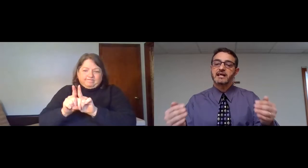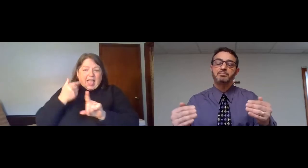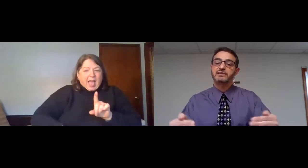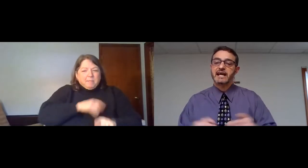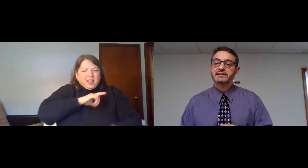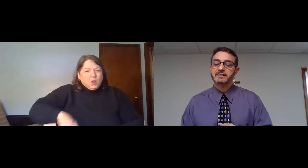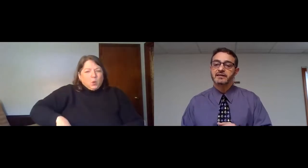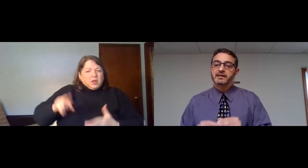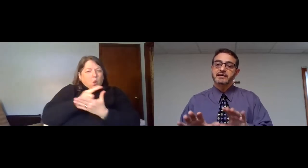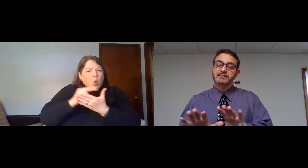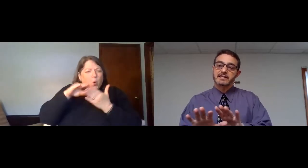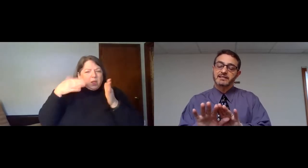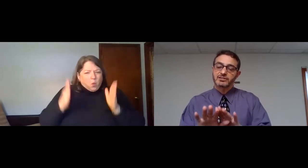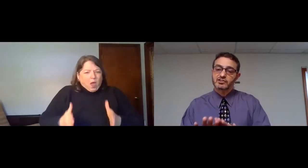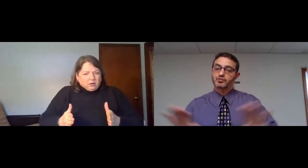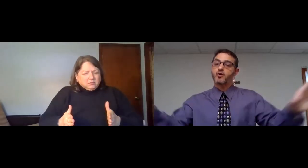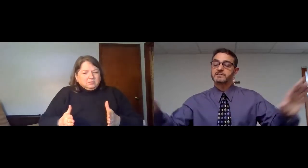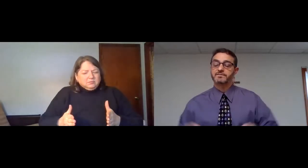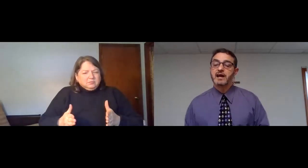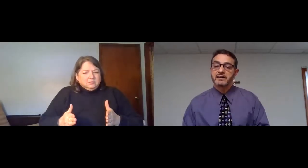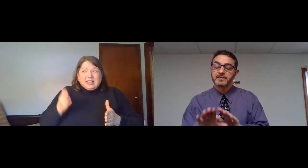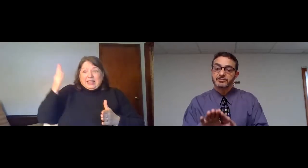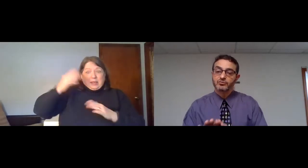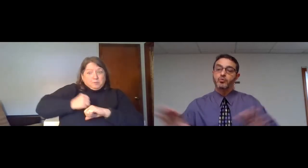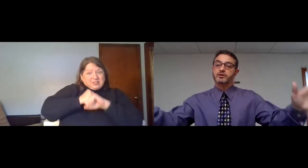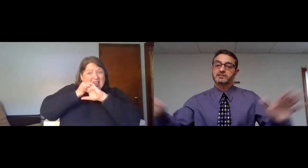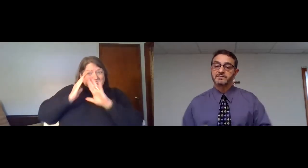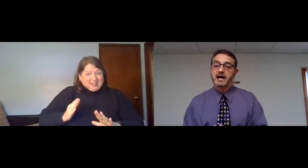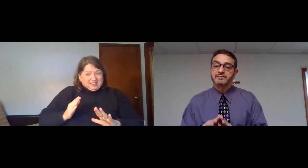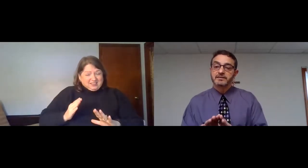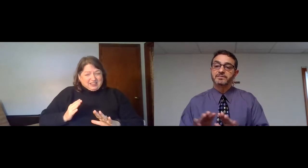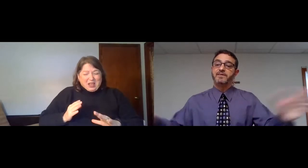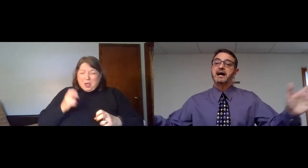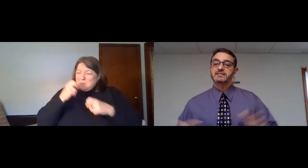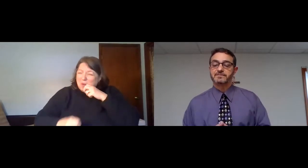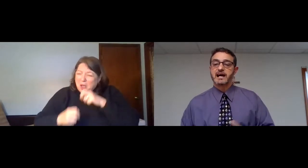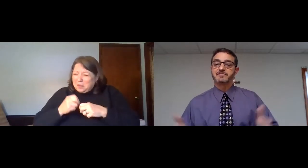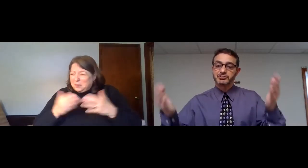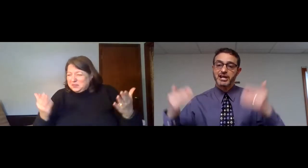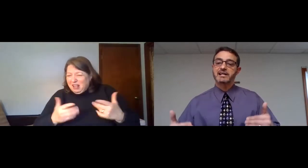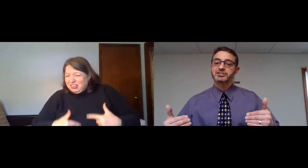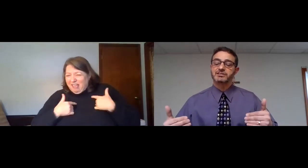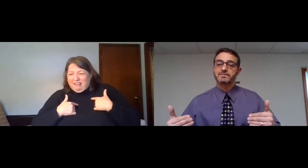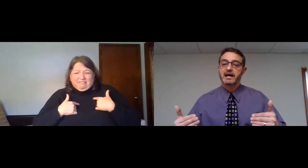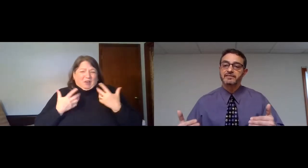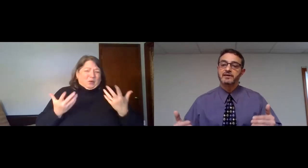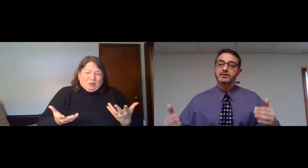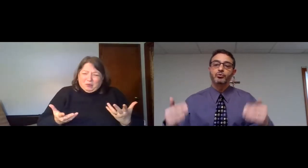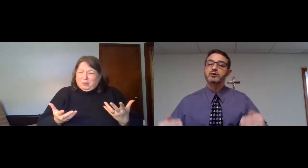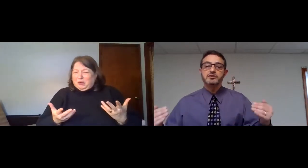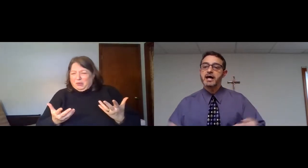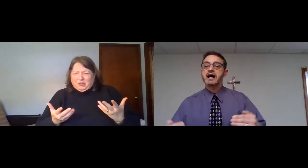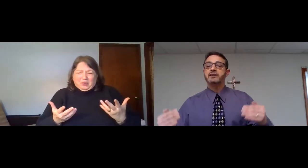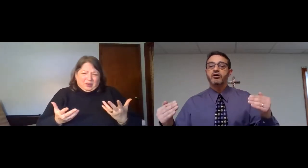He is our protector. He says that the storms of life, the waters of life, the fires of life, the challenges of life,